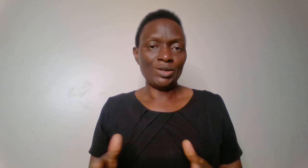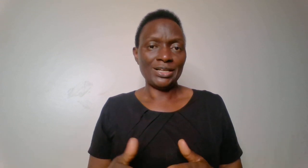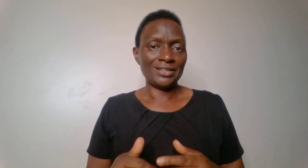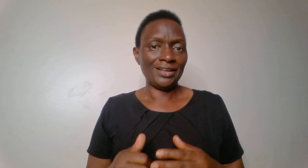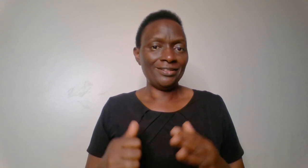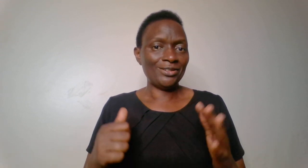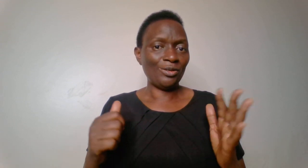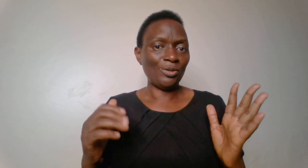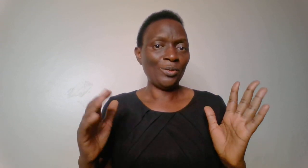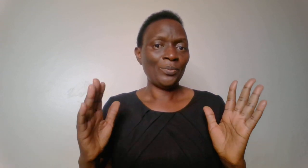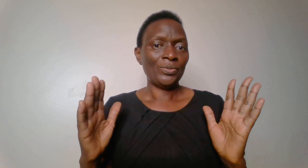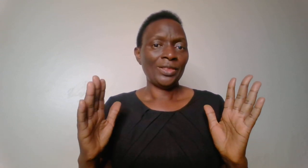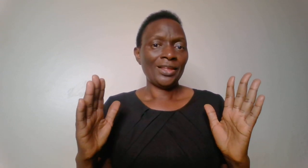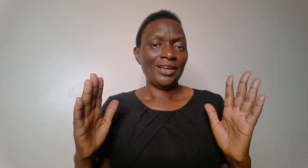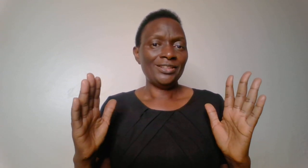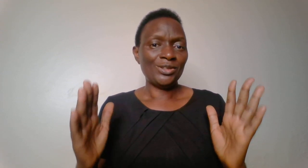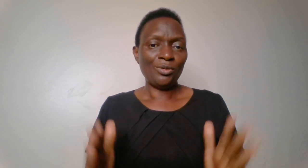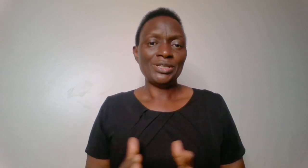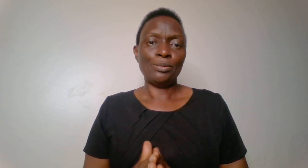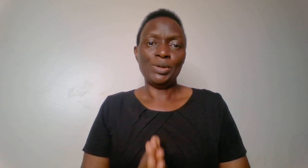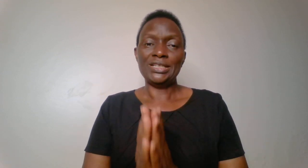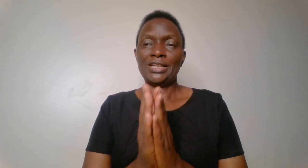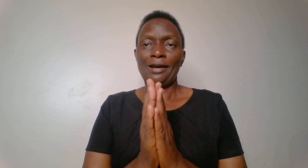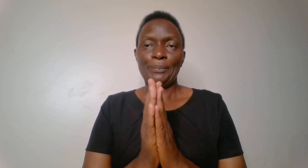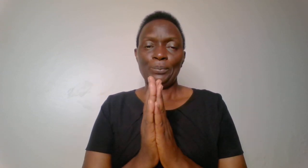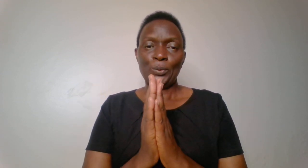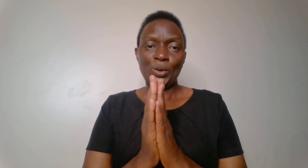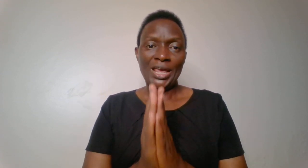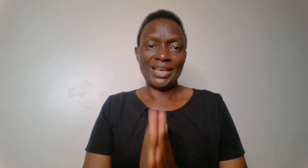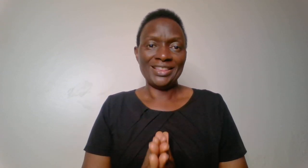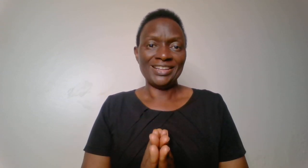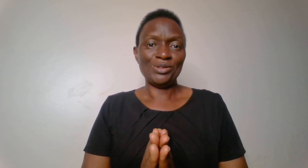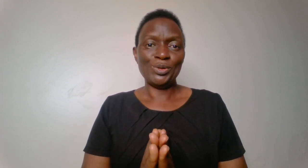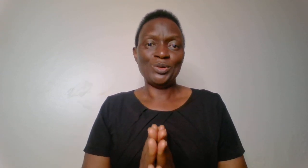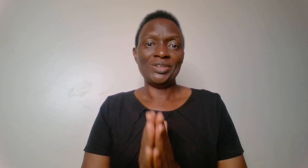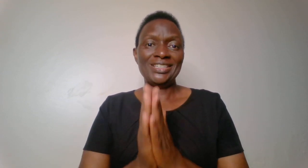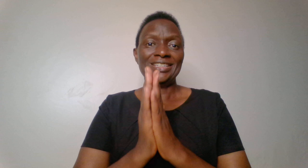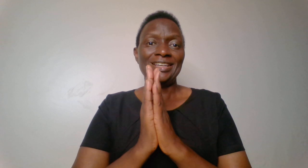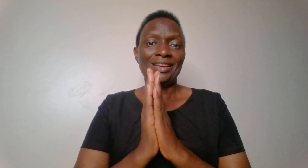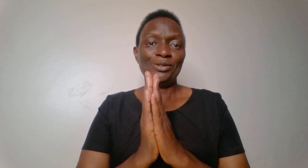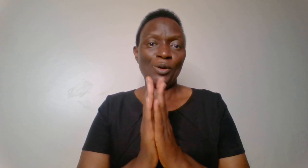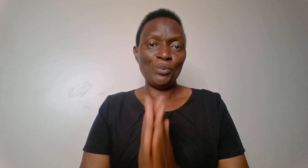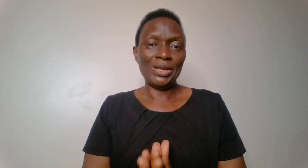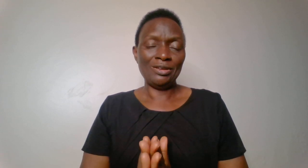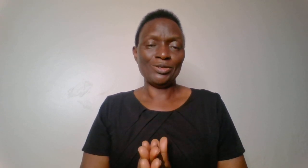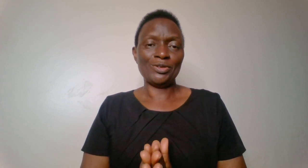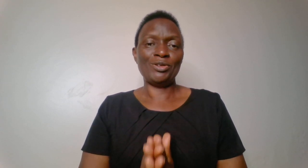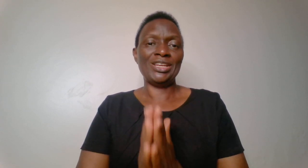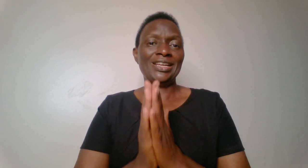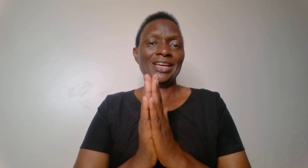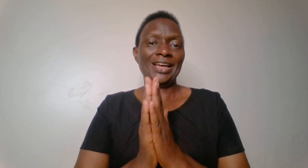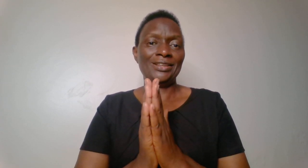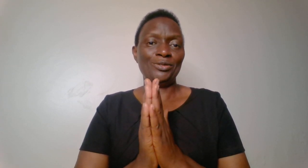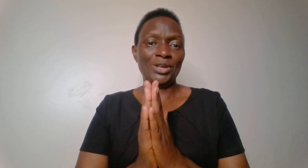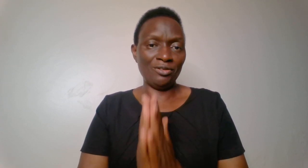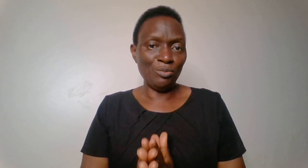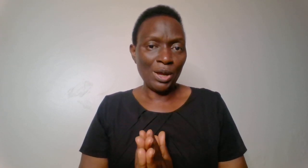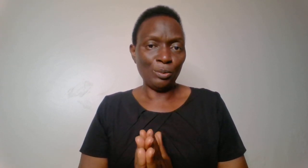us. And so it's always a pleasure when I get that opportunity and you open your screen and you give me an